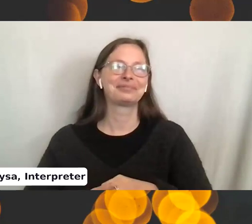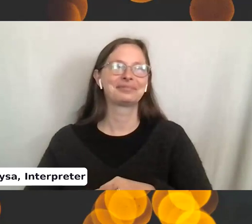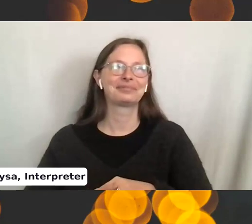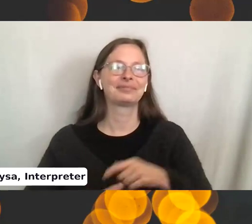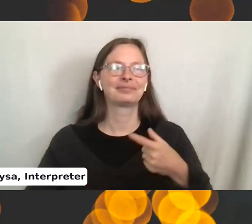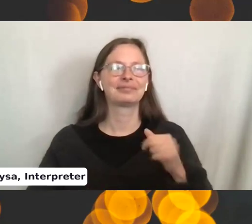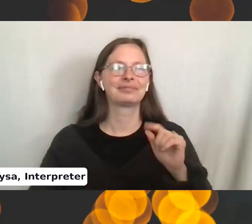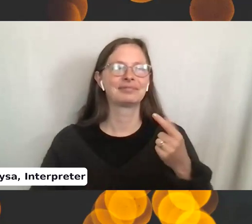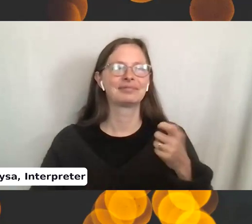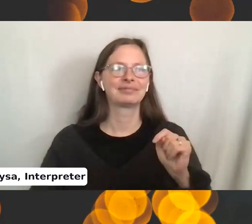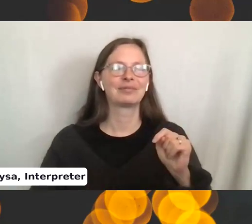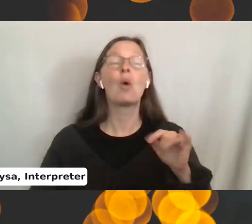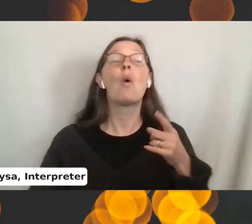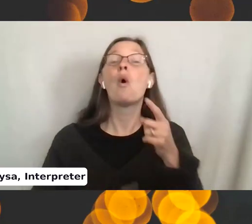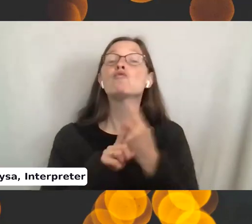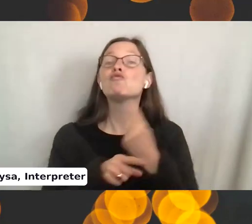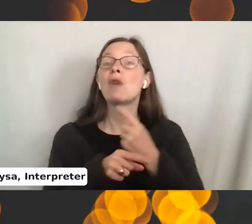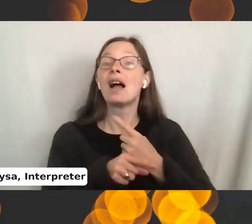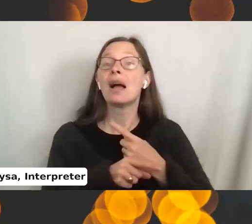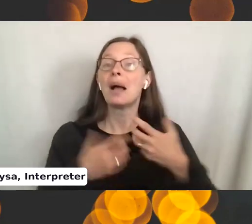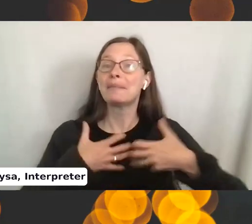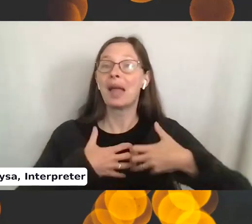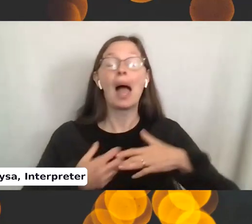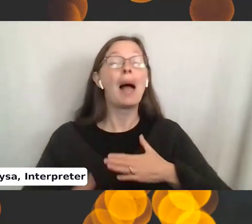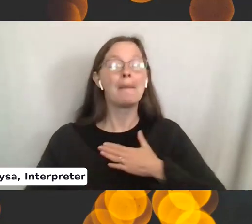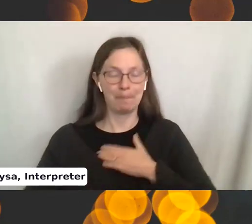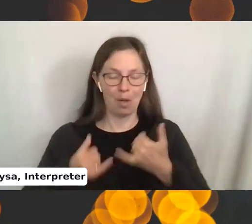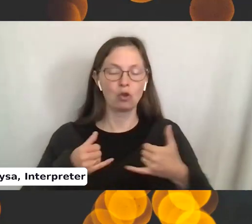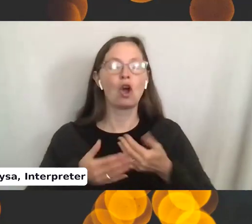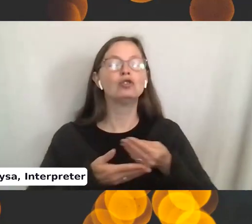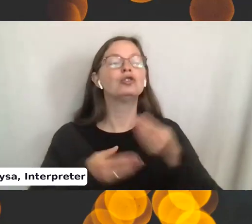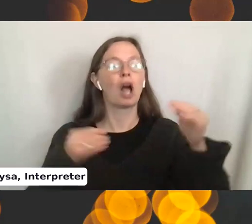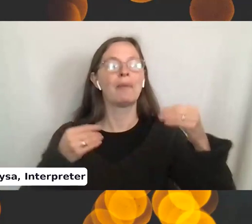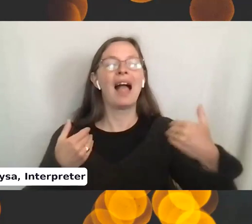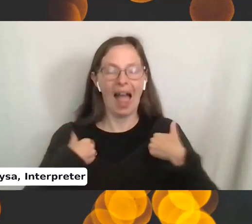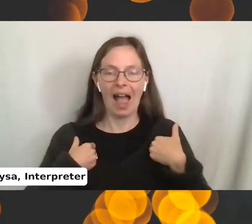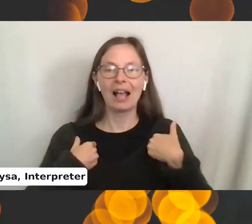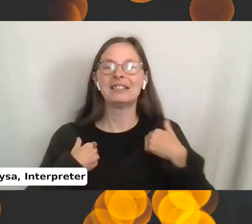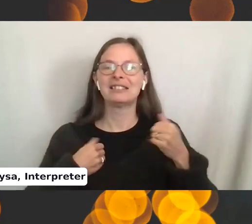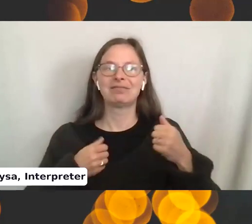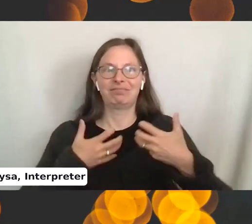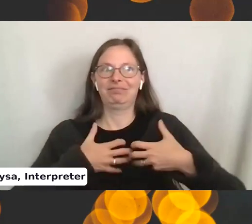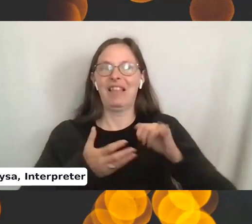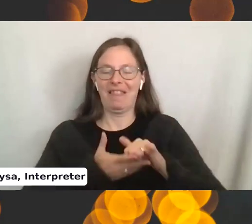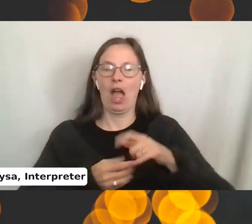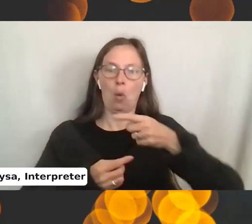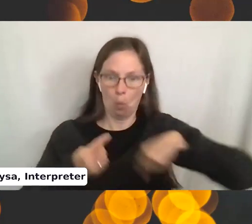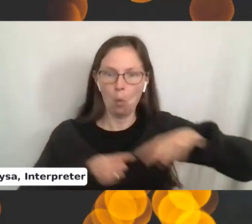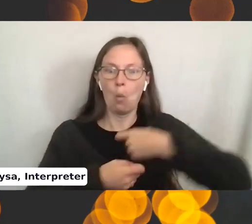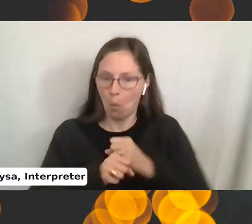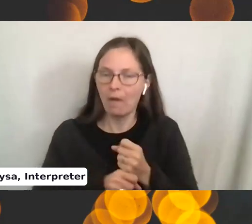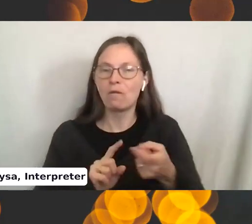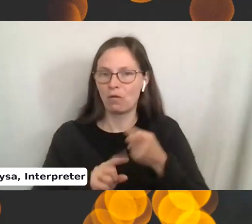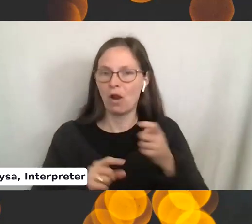Gadget that winds yarn from a skein. Yes. My yarn shop has a gadget that winds yarn from a skein that makes it really nice. It's true. You can, it looks like an umbrella